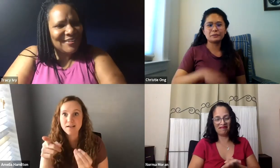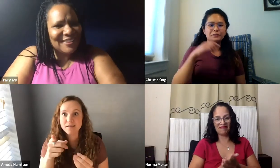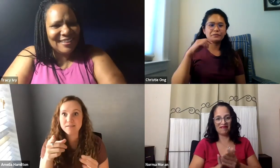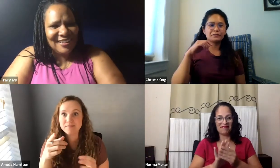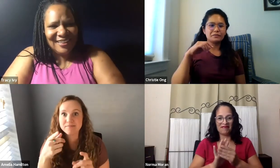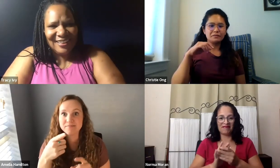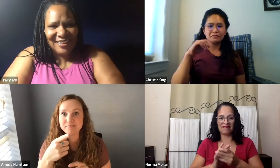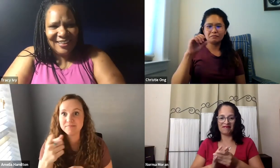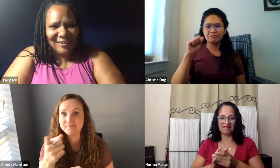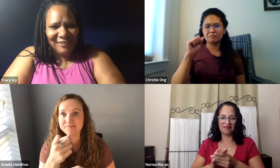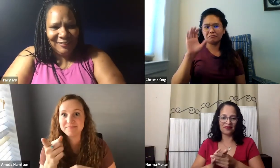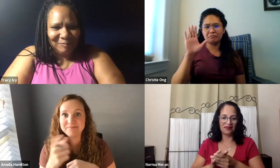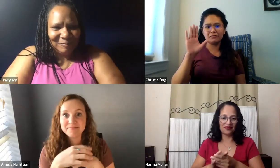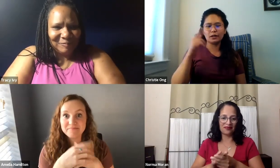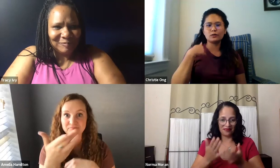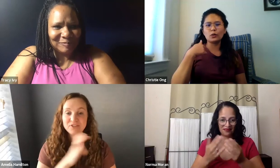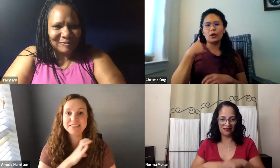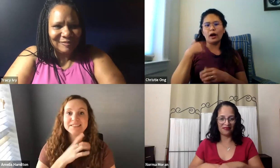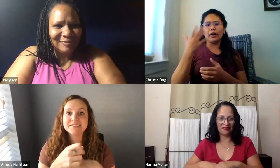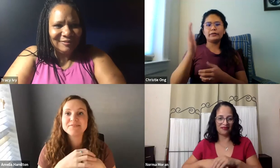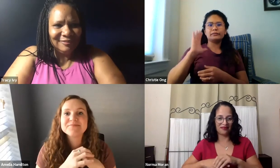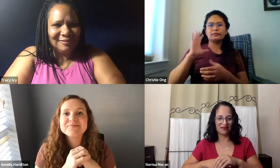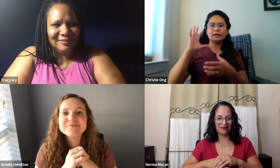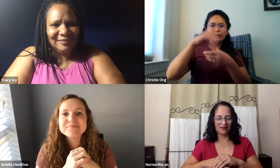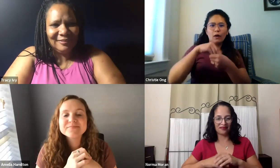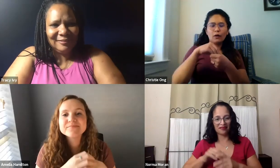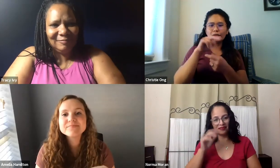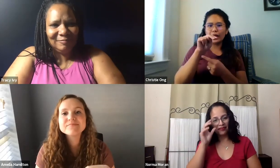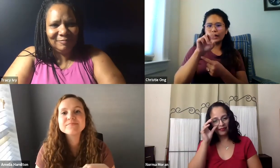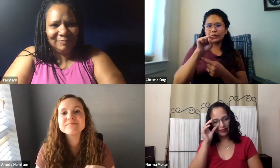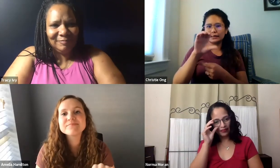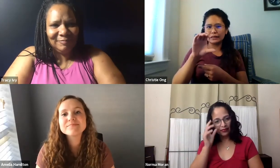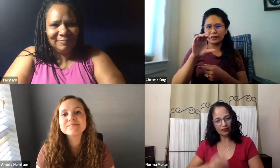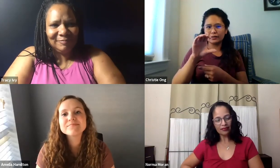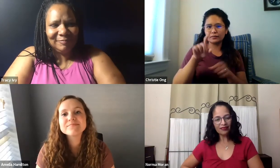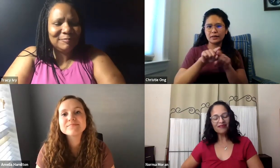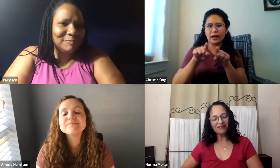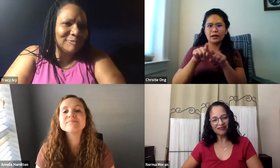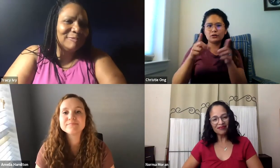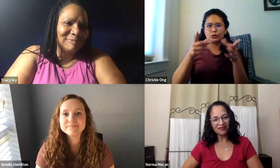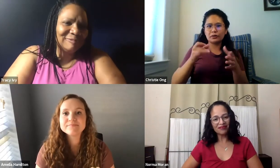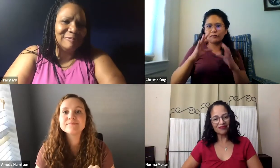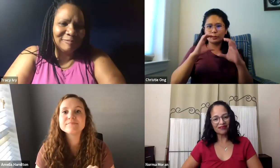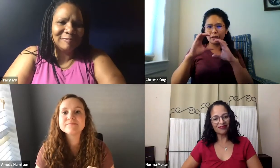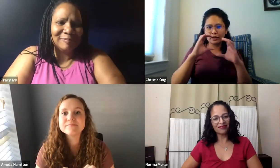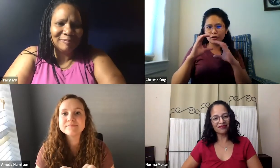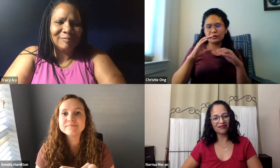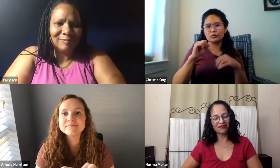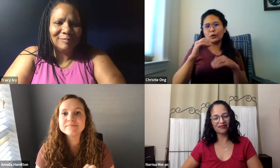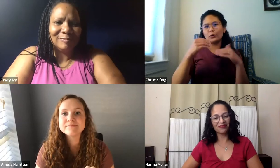So Norma or Christy, do you have anything to add? Yeah, this is Christy. I actually was involved with NSC. was